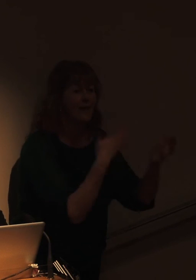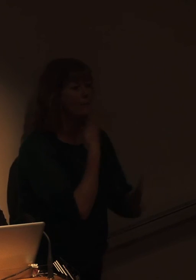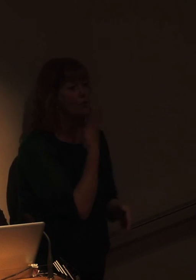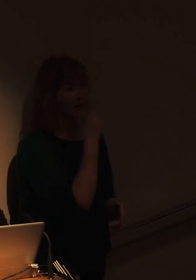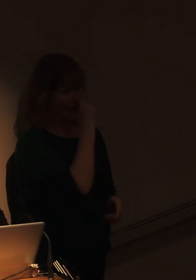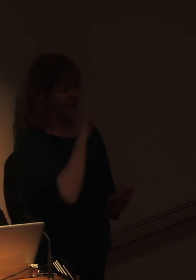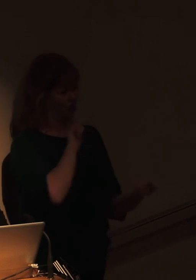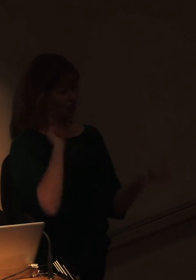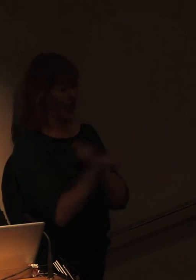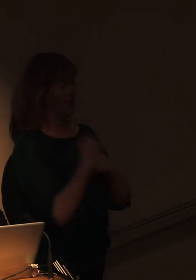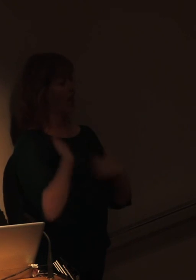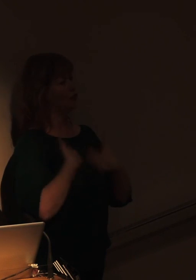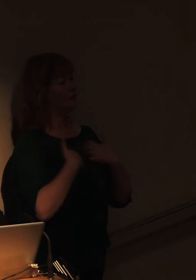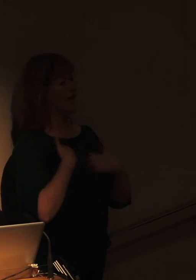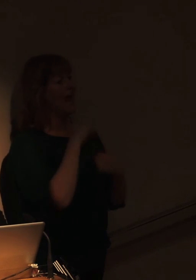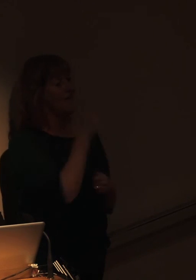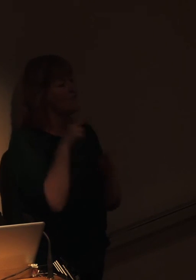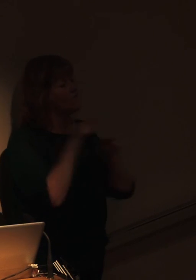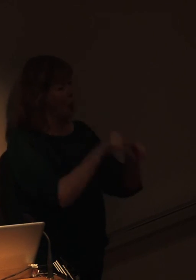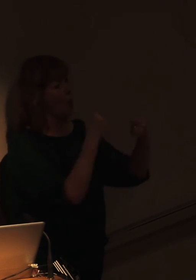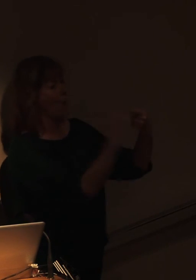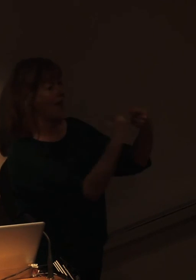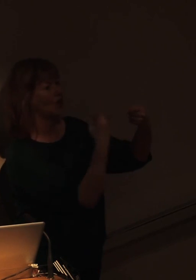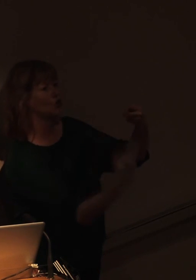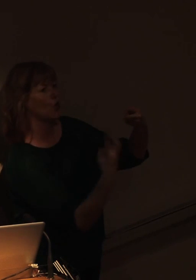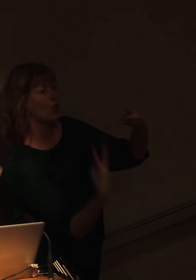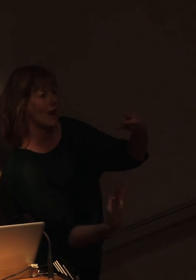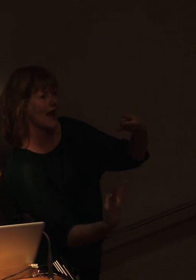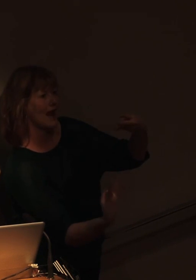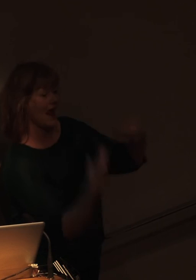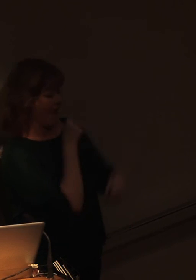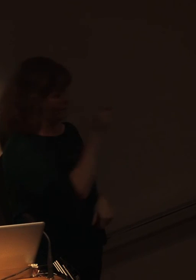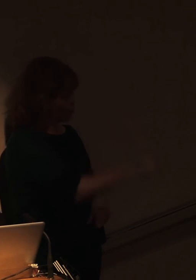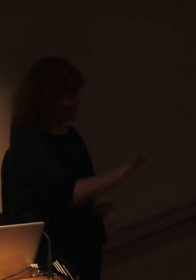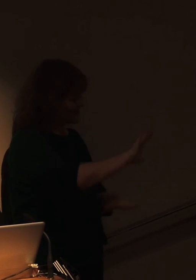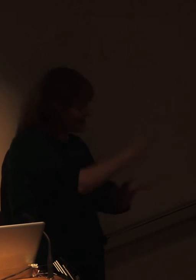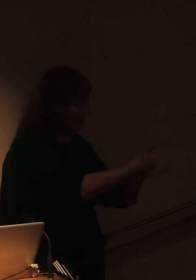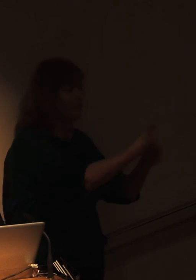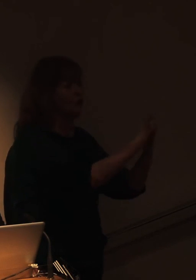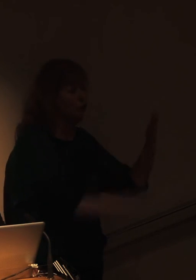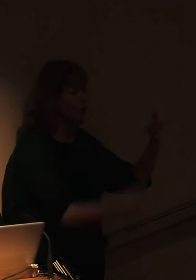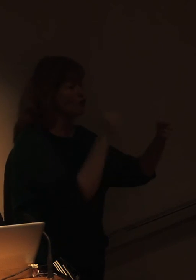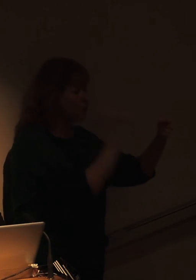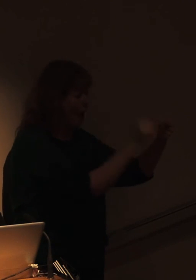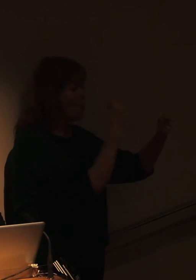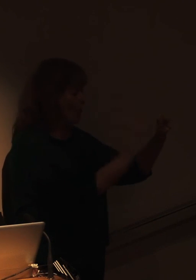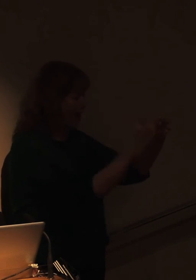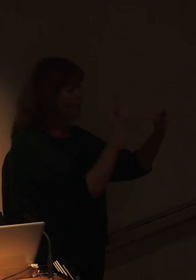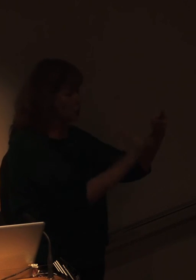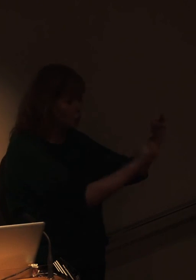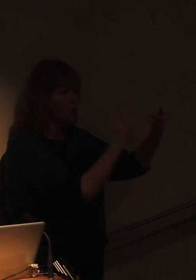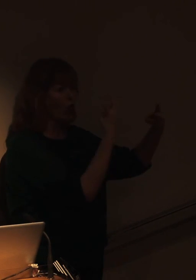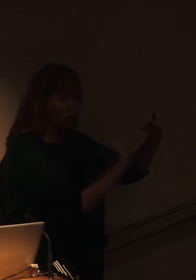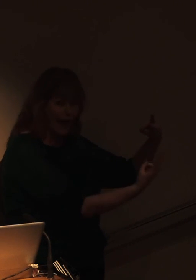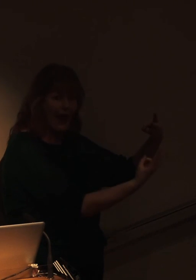really interesting. You've just got to obey that simple rule. Now, if that person had to set up the story correctly and created a beginning, set up some characters